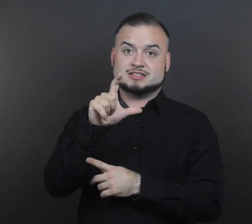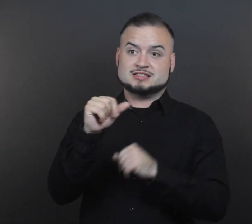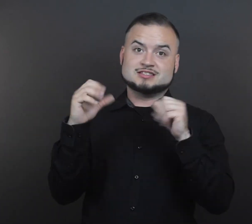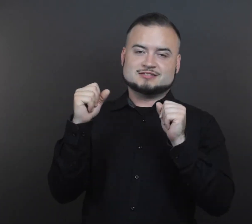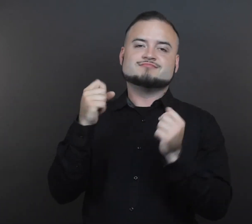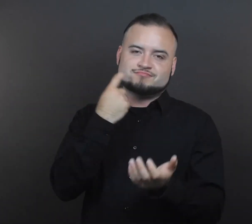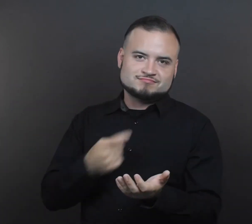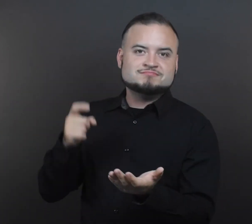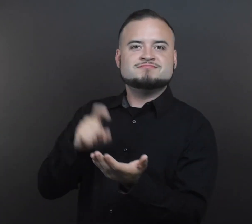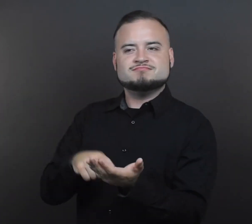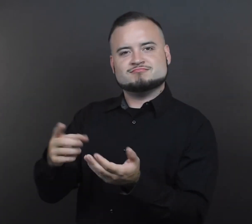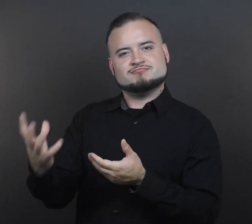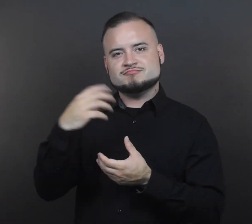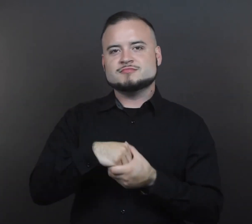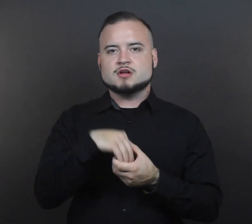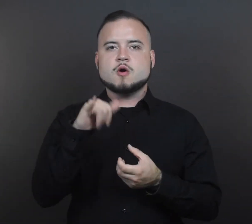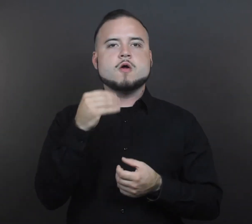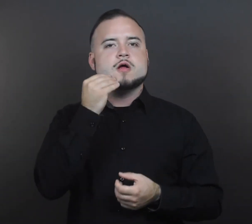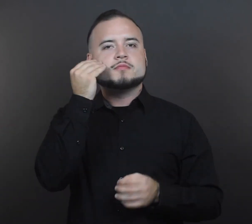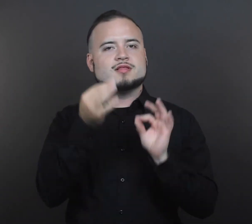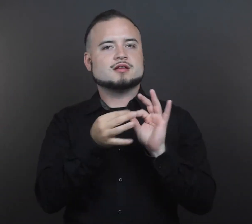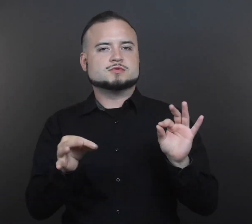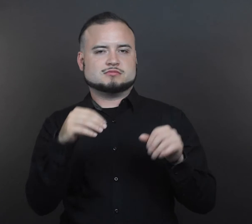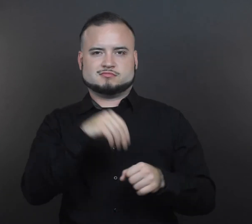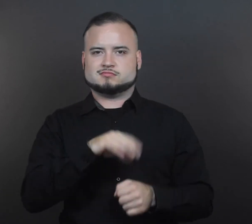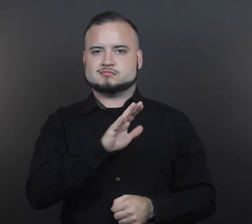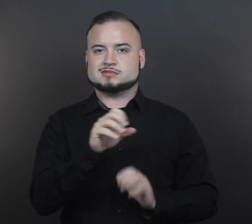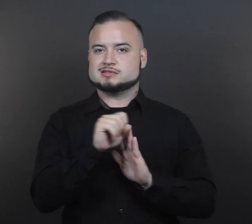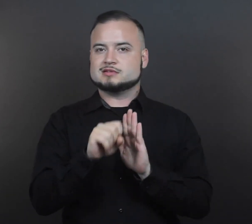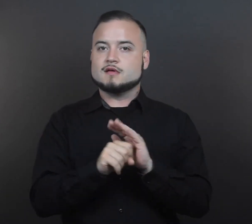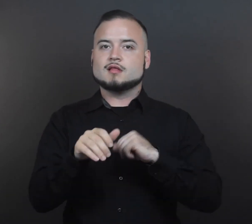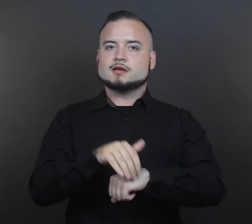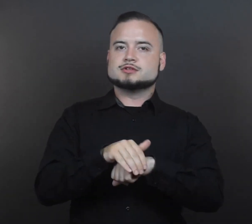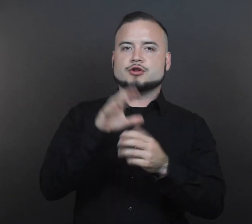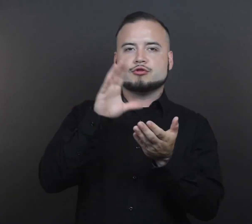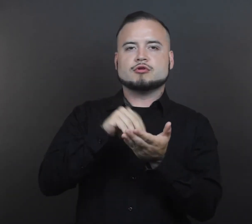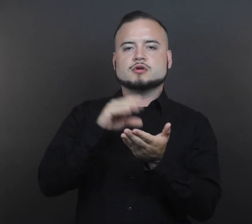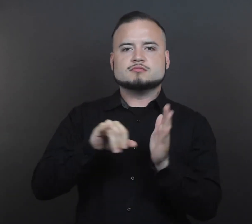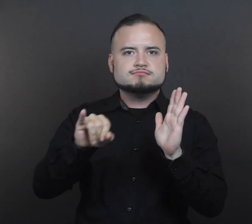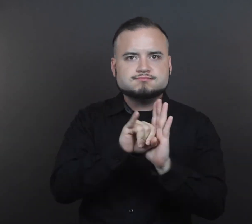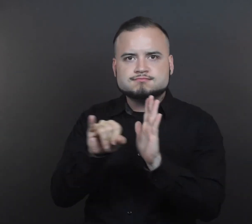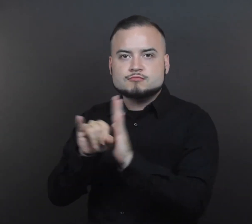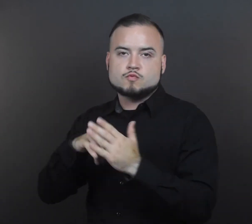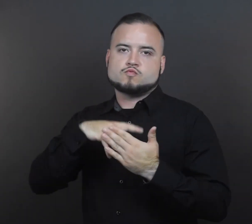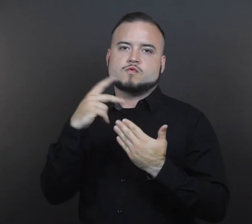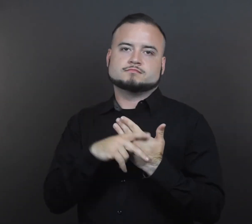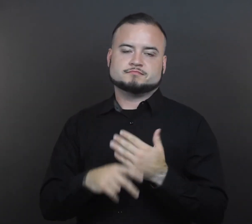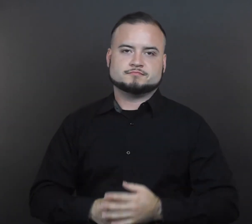and inclusion of ASL as a home language in the state English learner identification and programming.